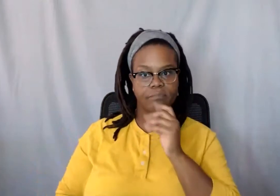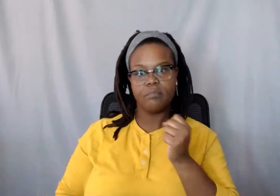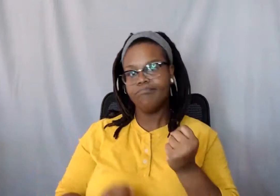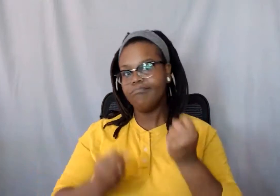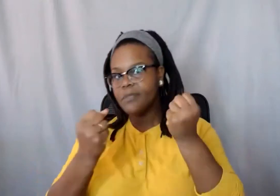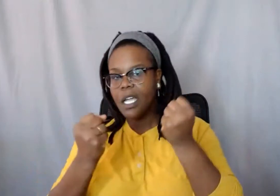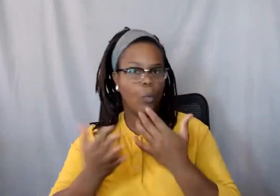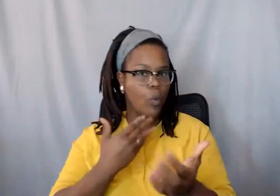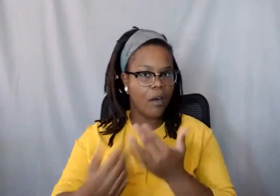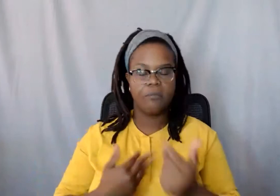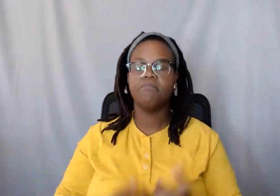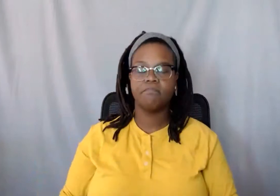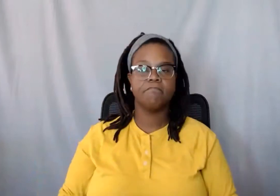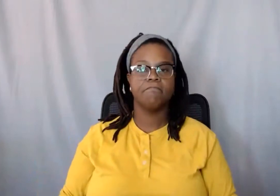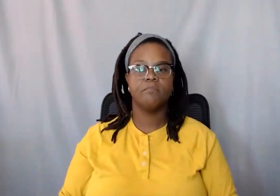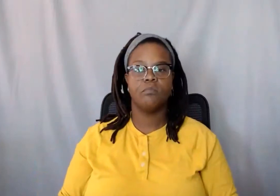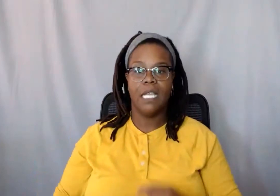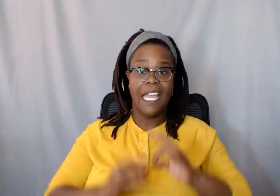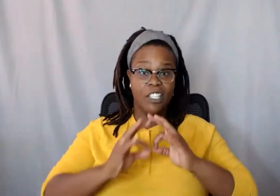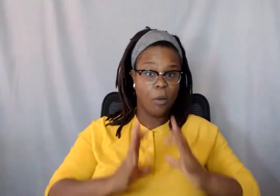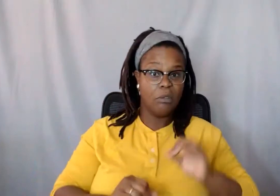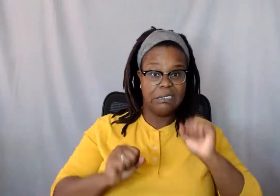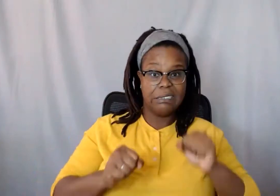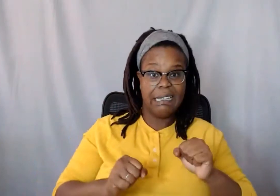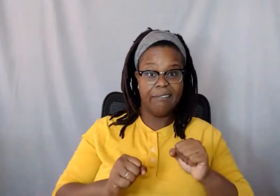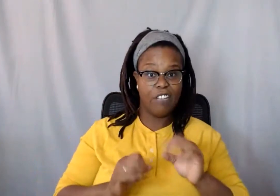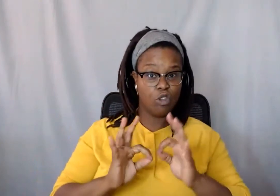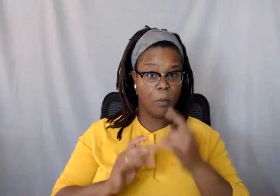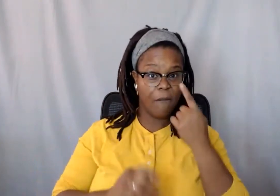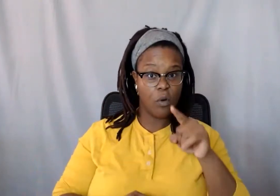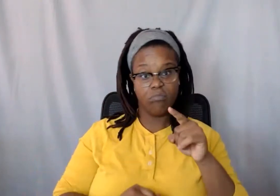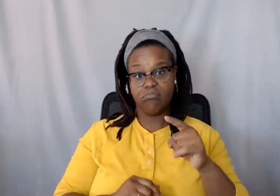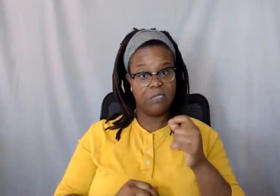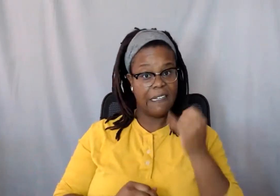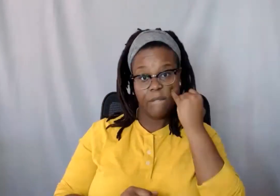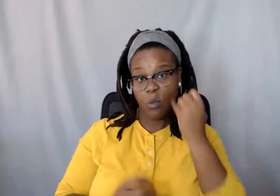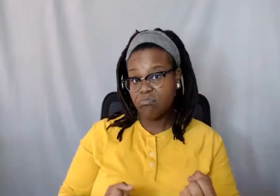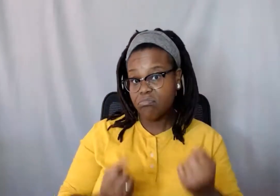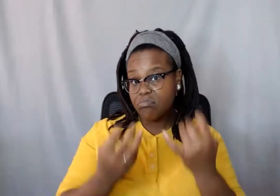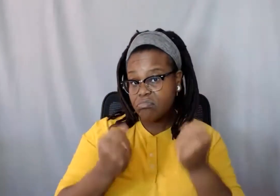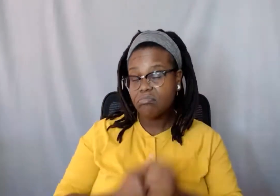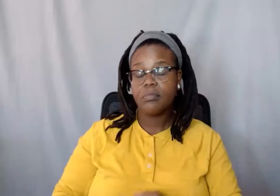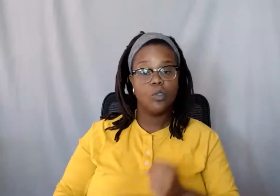we can have our interpreters translate that for us. So any questions from our audience.